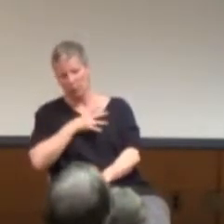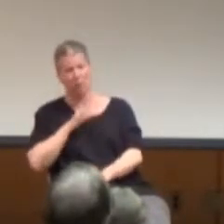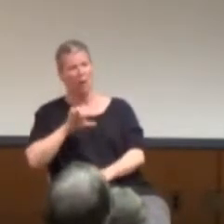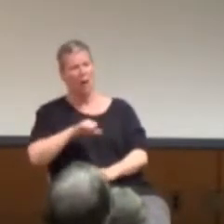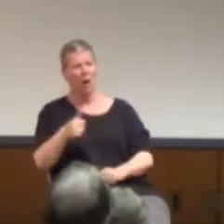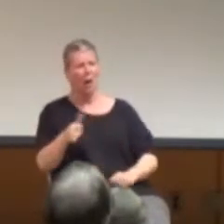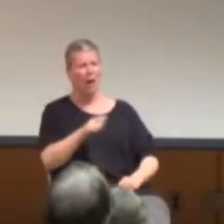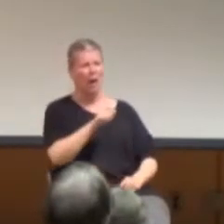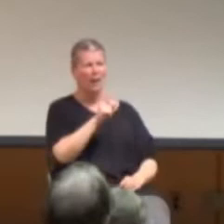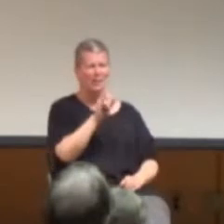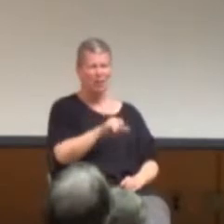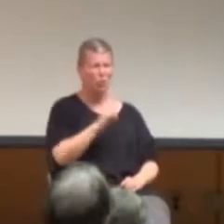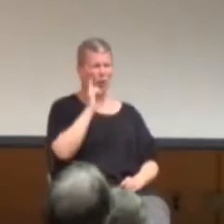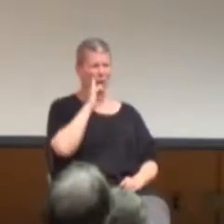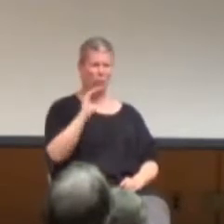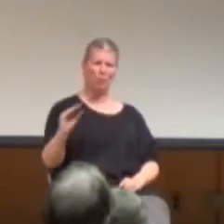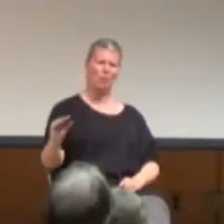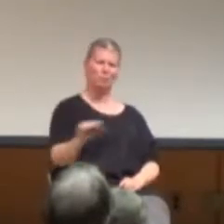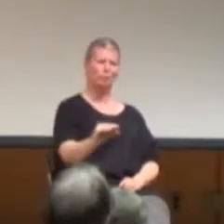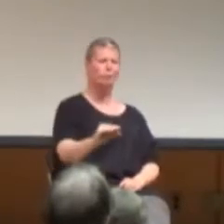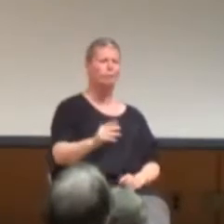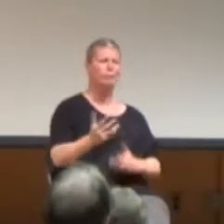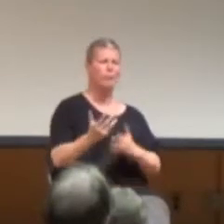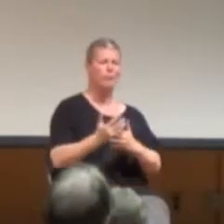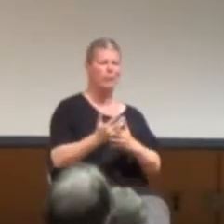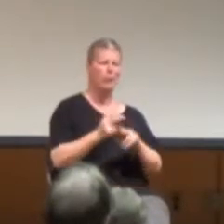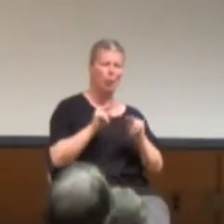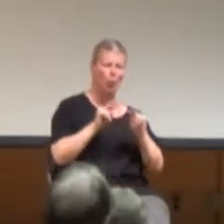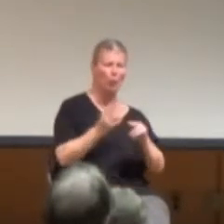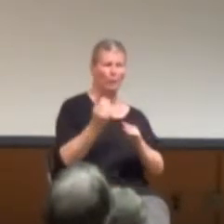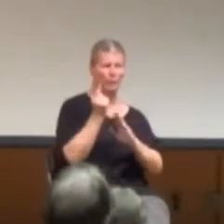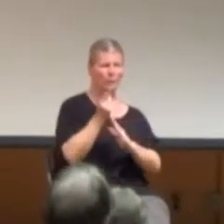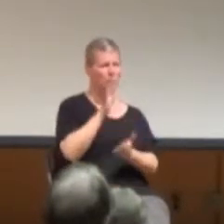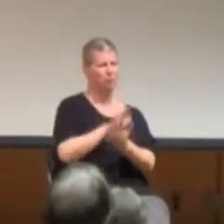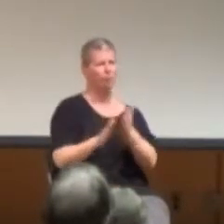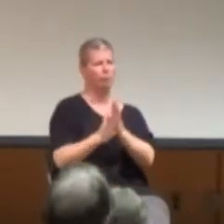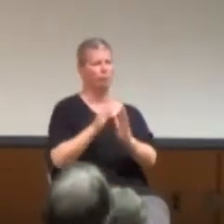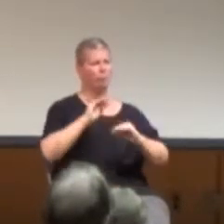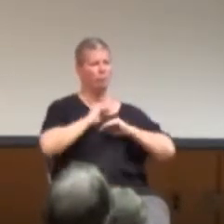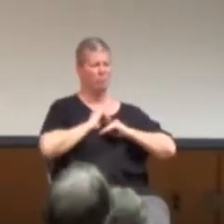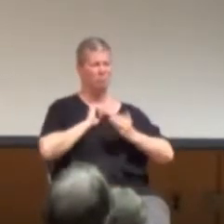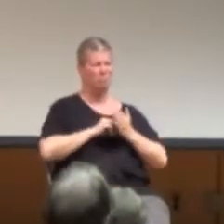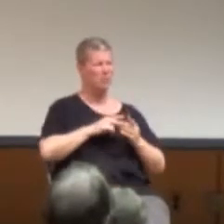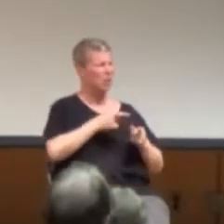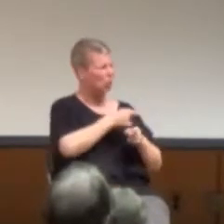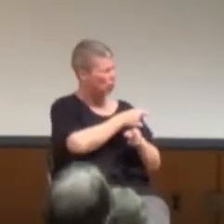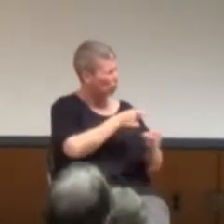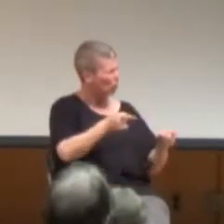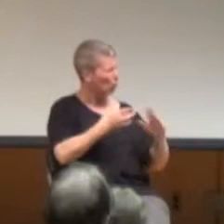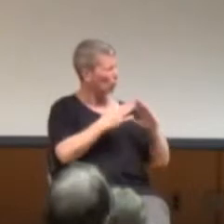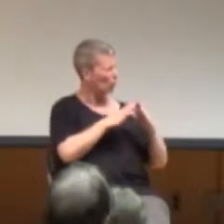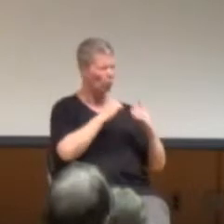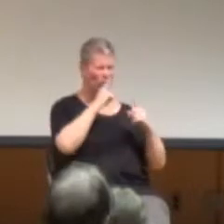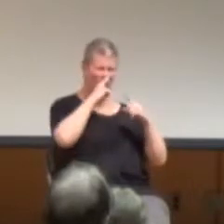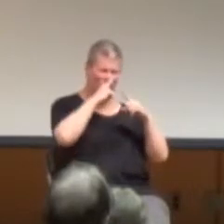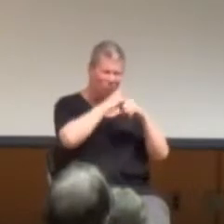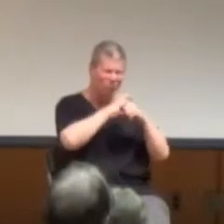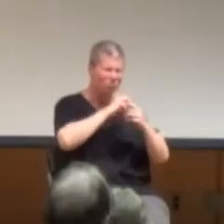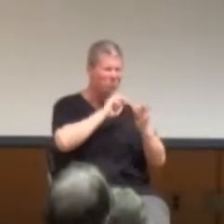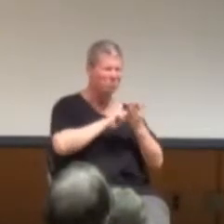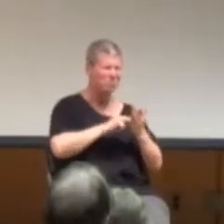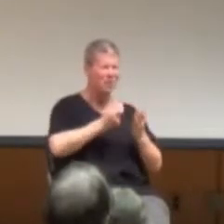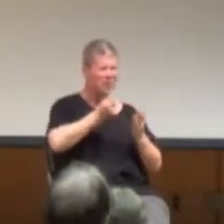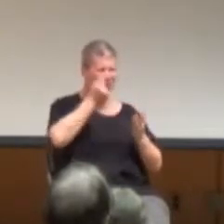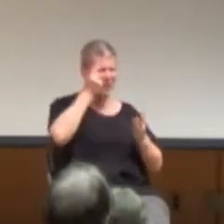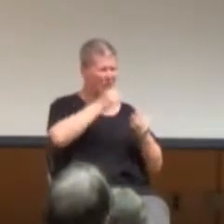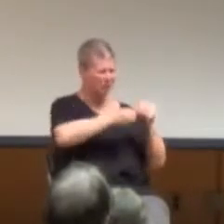run away! So he was suggesting it's too complicated, and that we're ridiculous for expecting them to understand all of